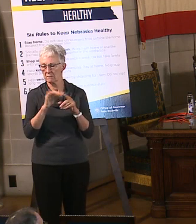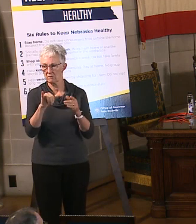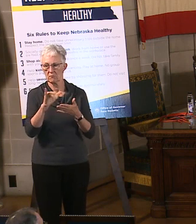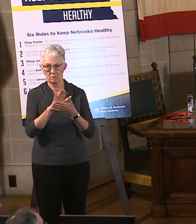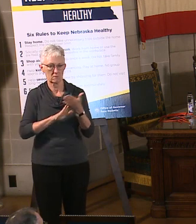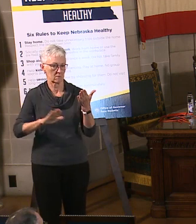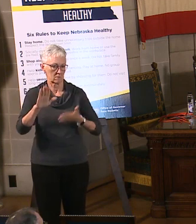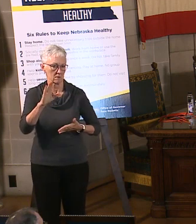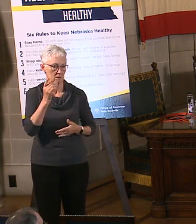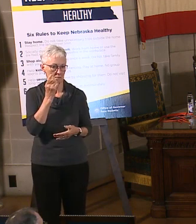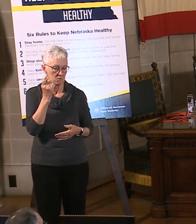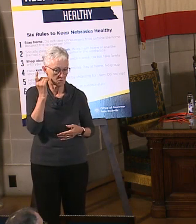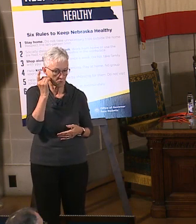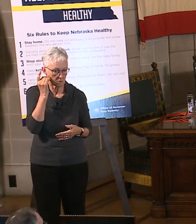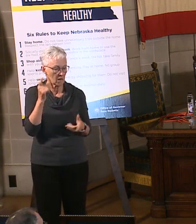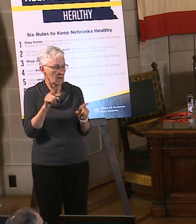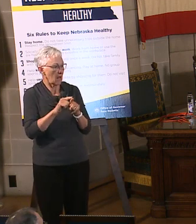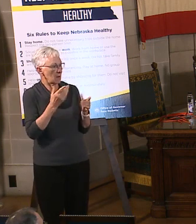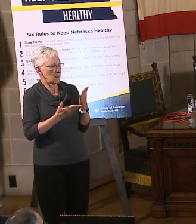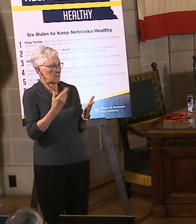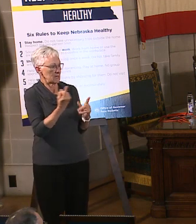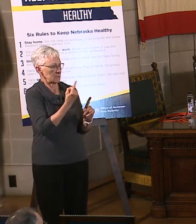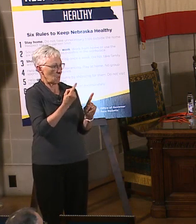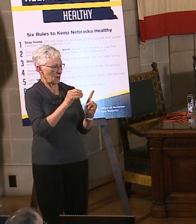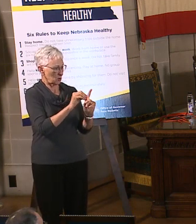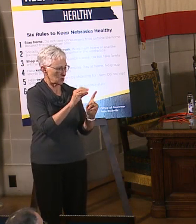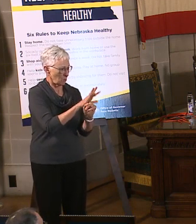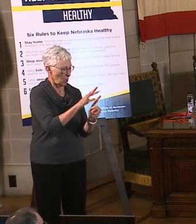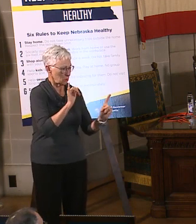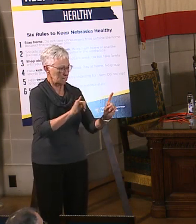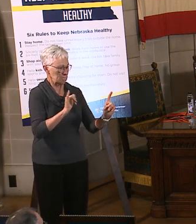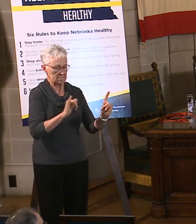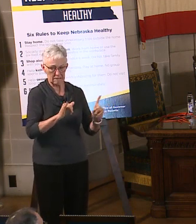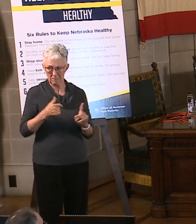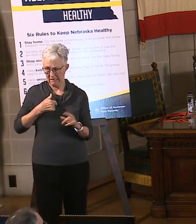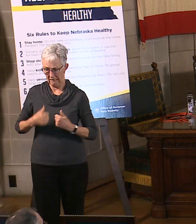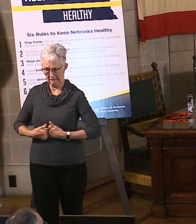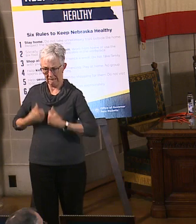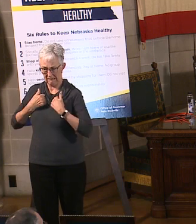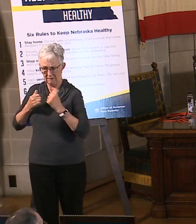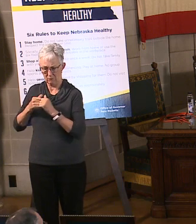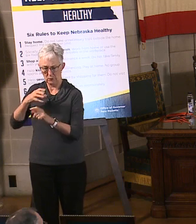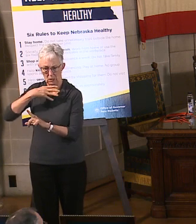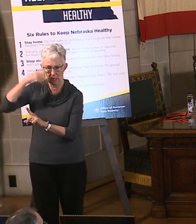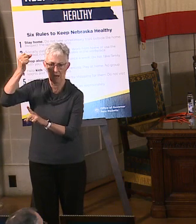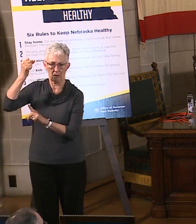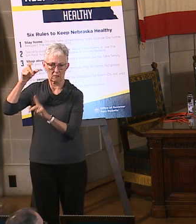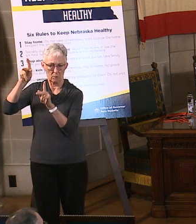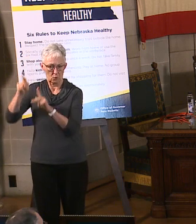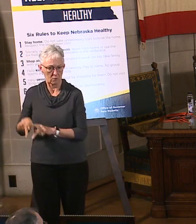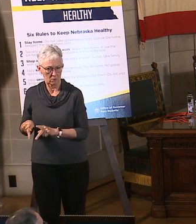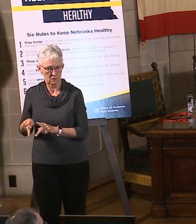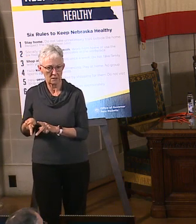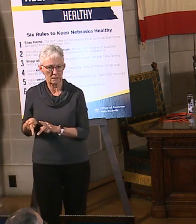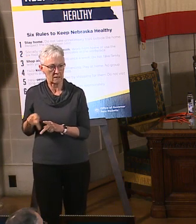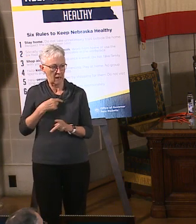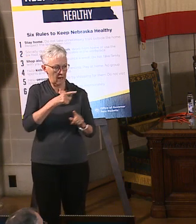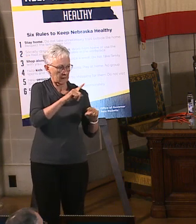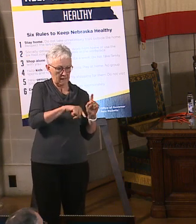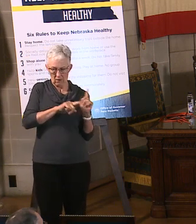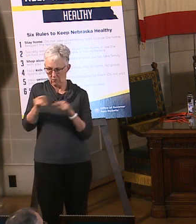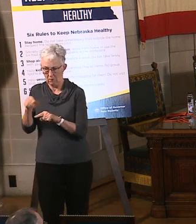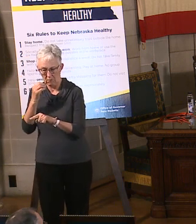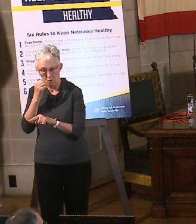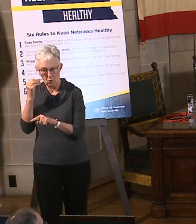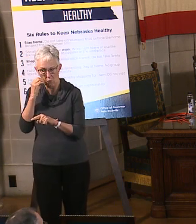example, they've got an elderly person at home and they don't want to take the virus back there. We'll find a place for them to be able to isolate so they can do that